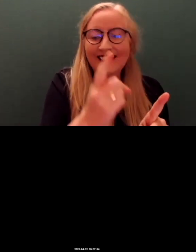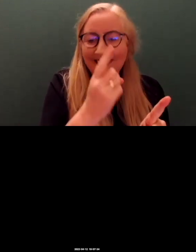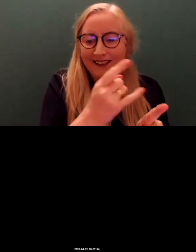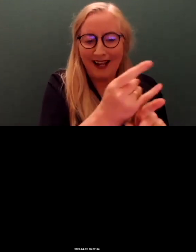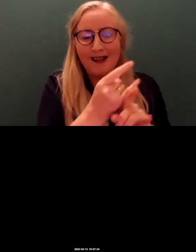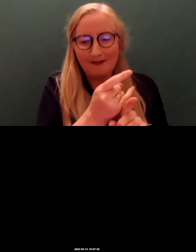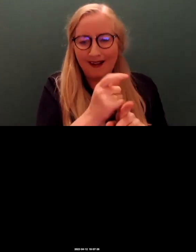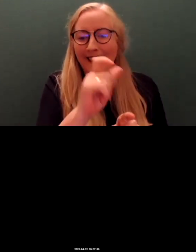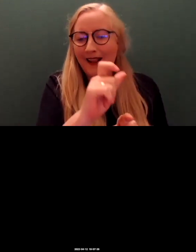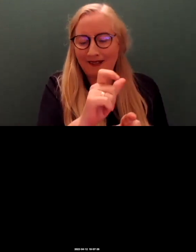that video together.